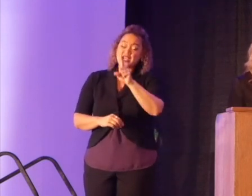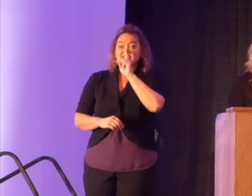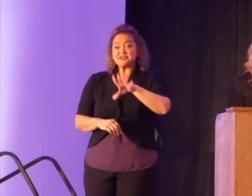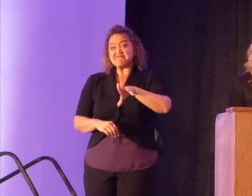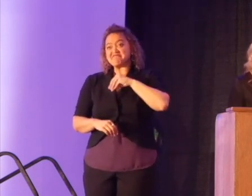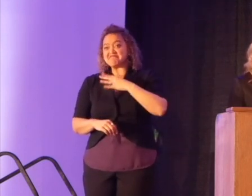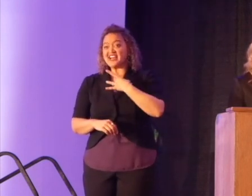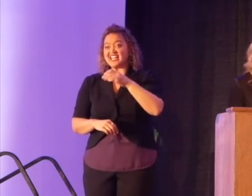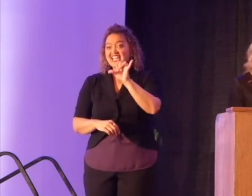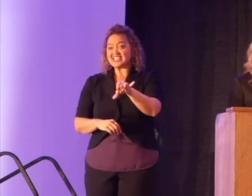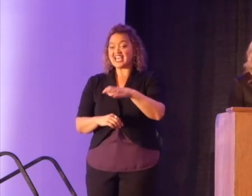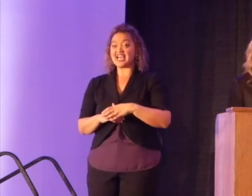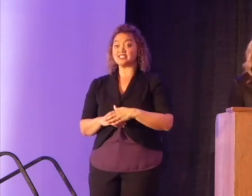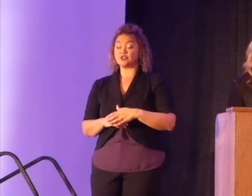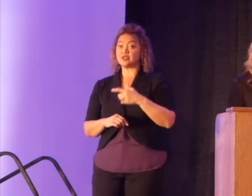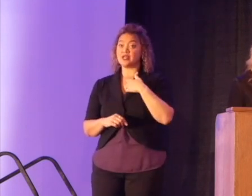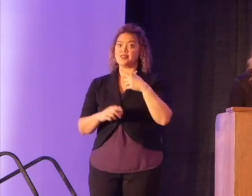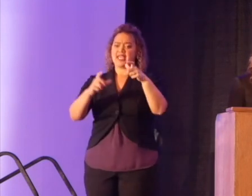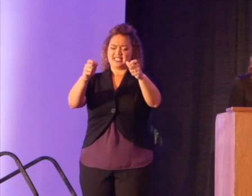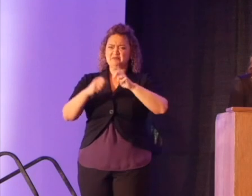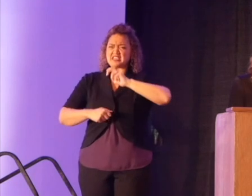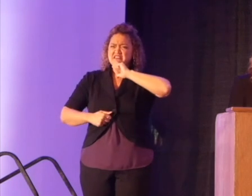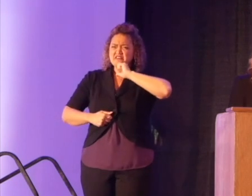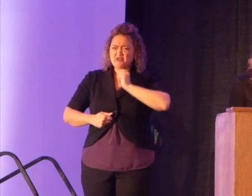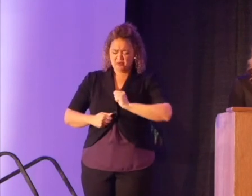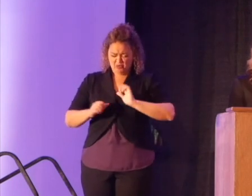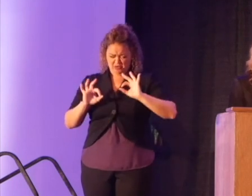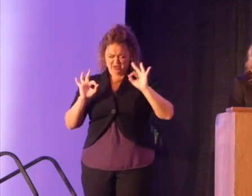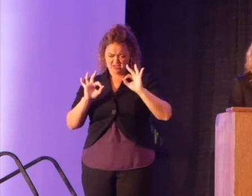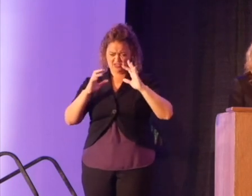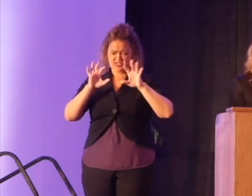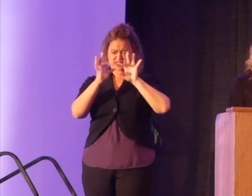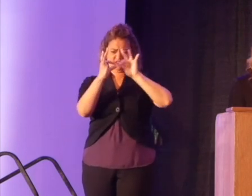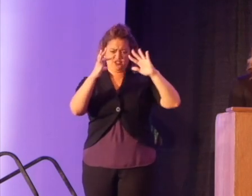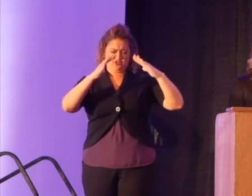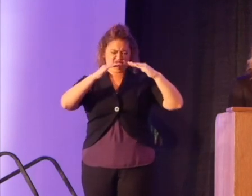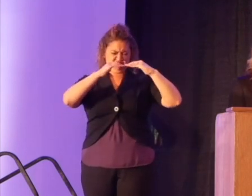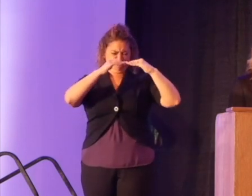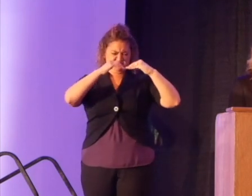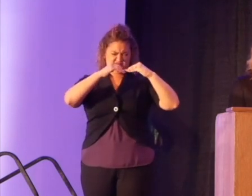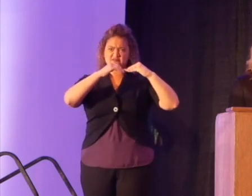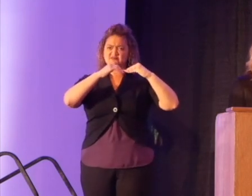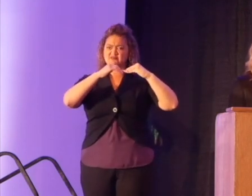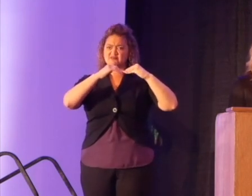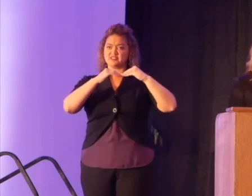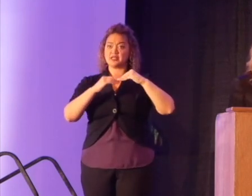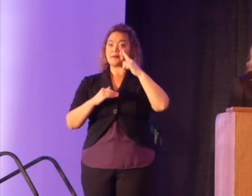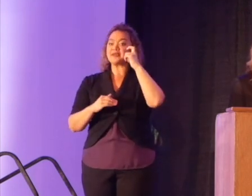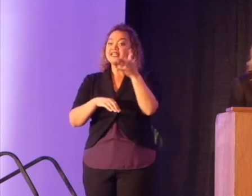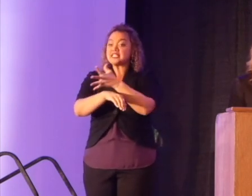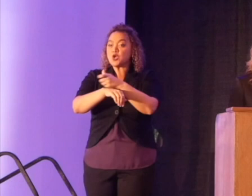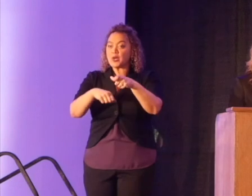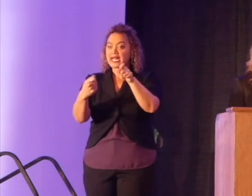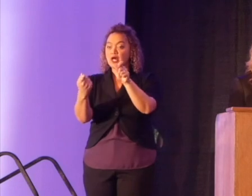I would like that. I was handed an old, dull, indented flute on day one of sixth grade because they ran out of